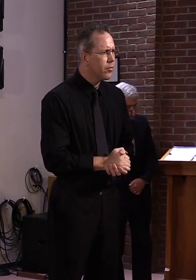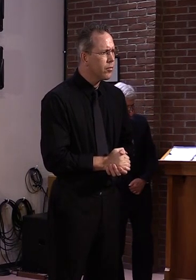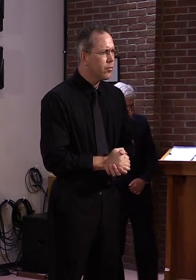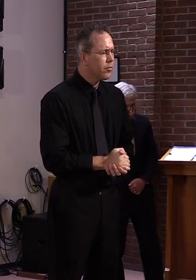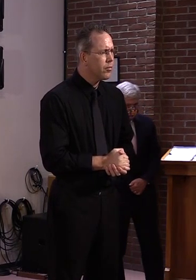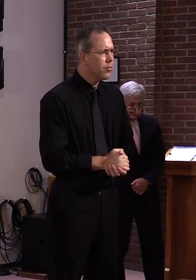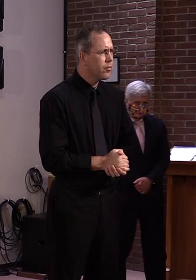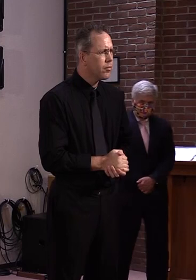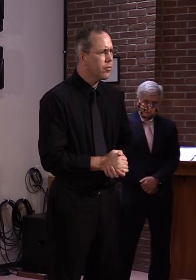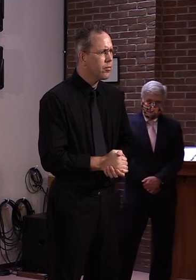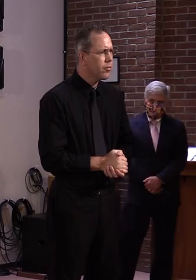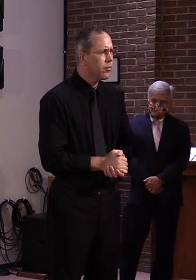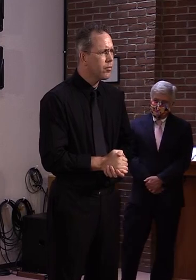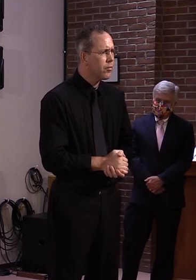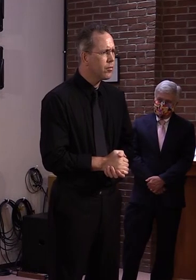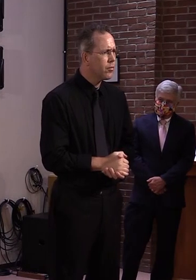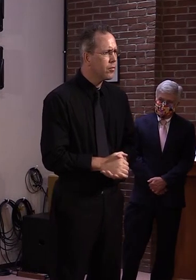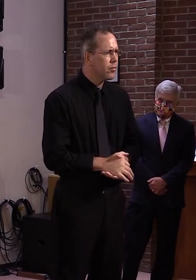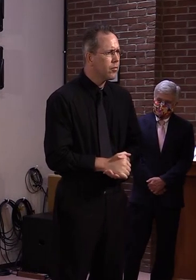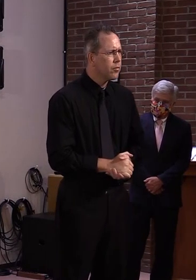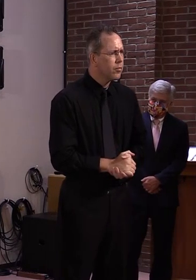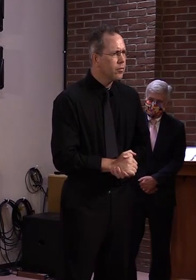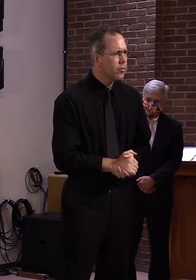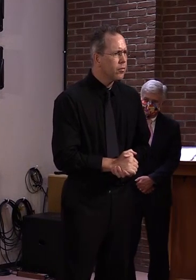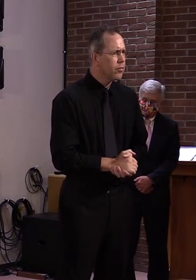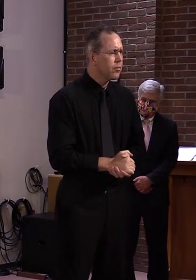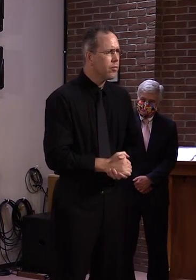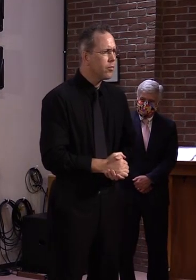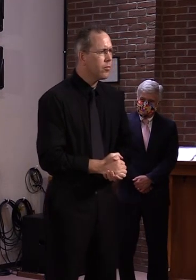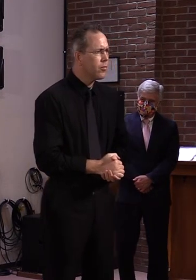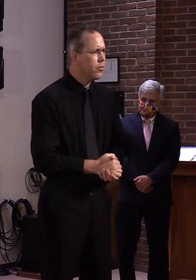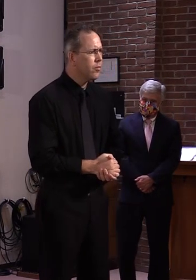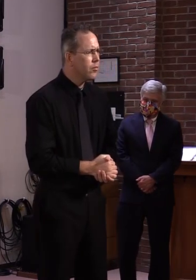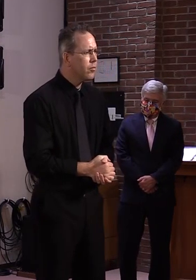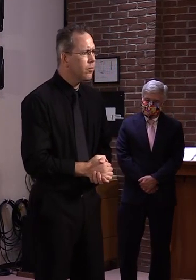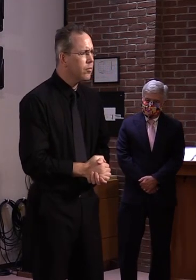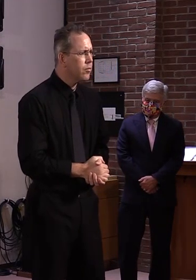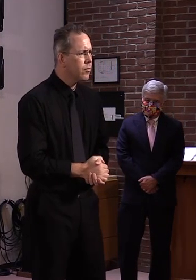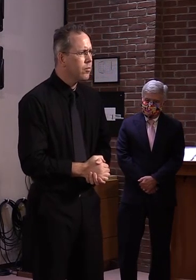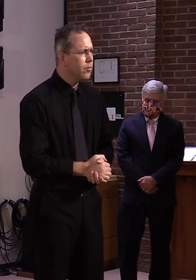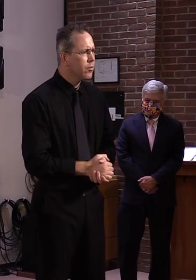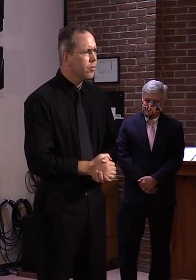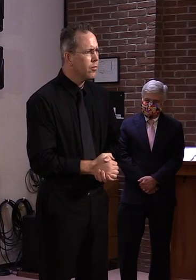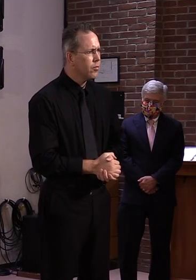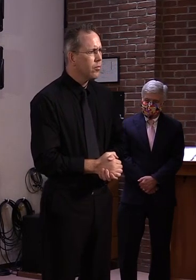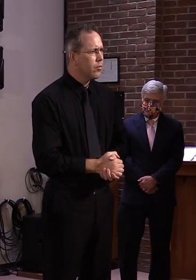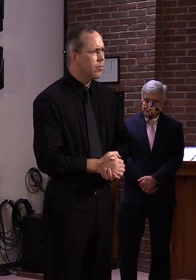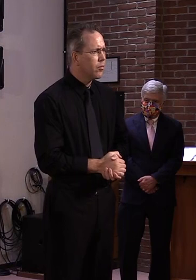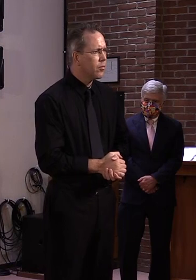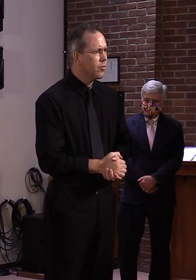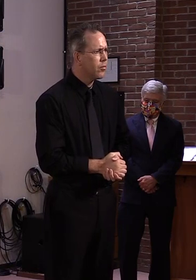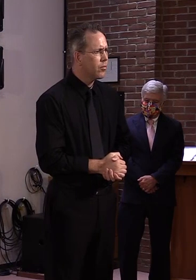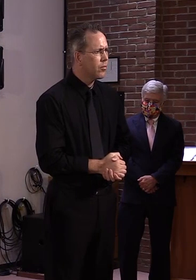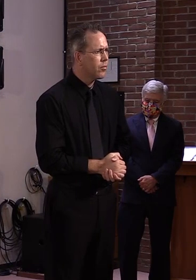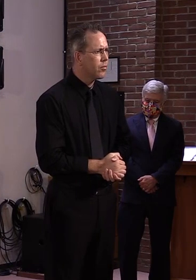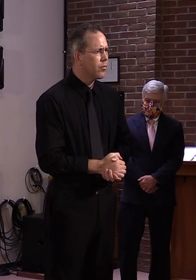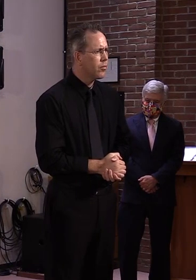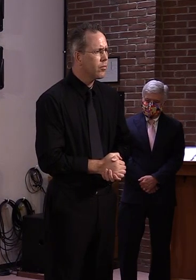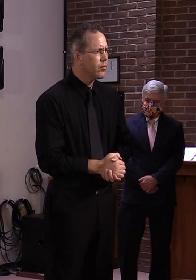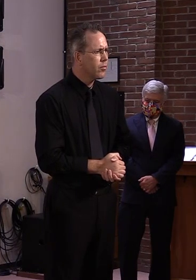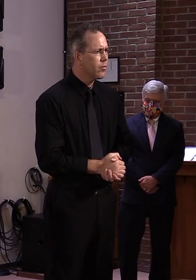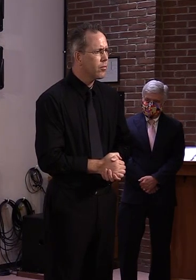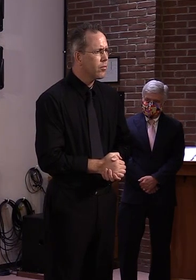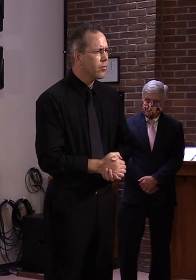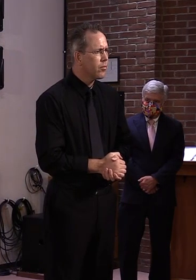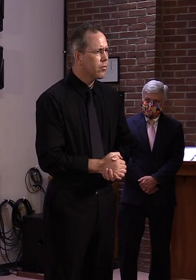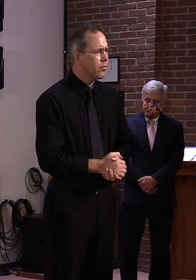like, are you, I know you're responding to the numbers, but do you have plans, you know, months and years